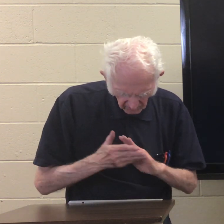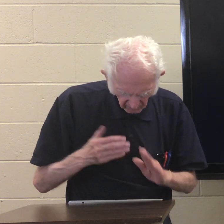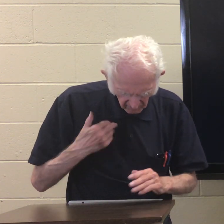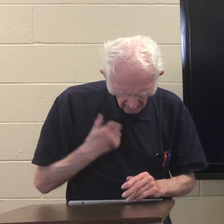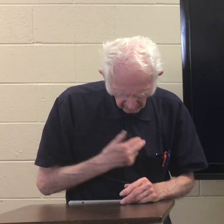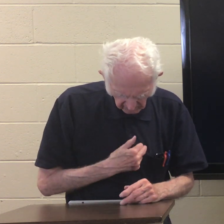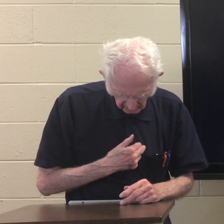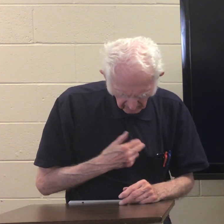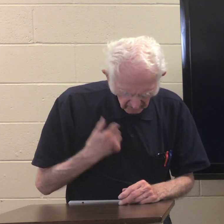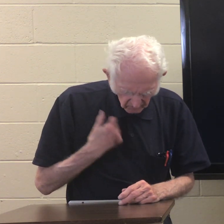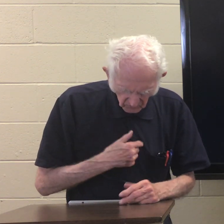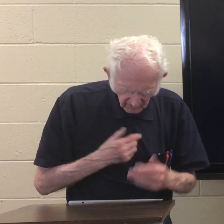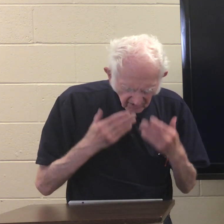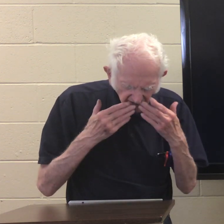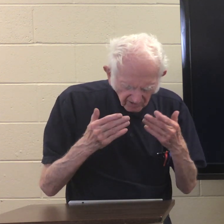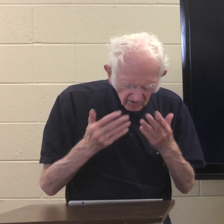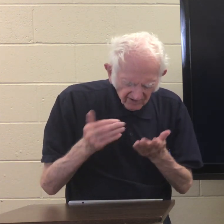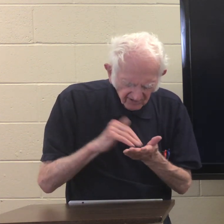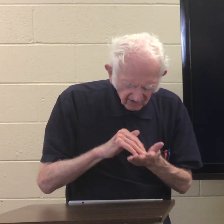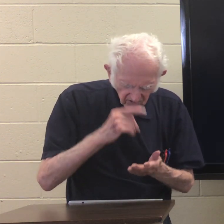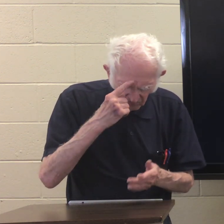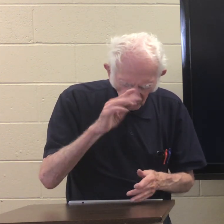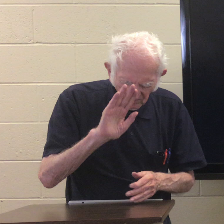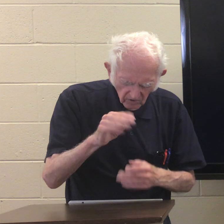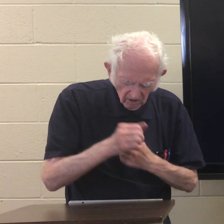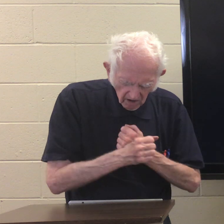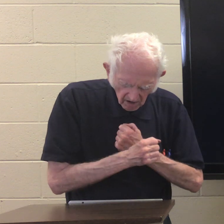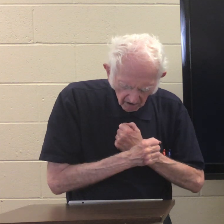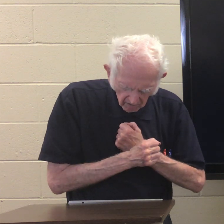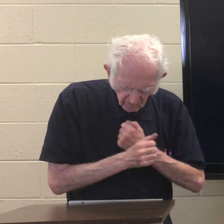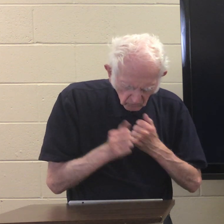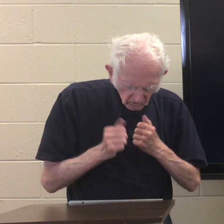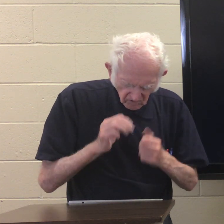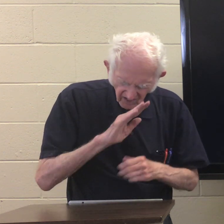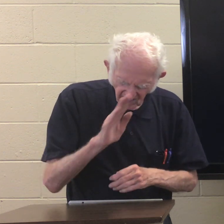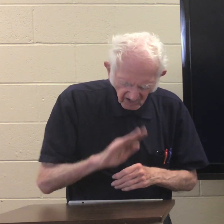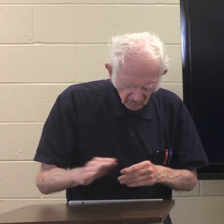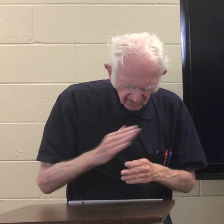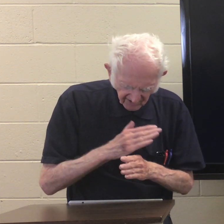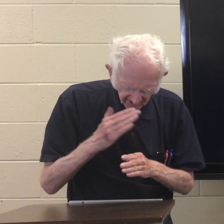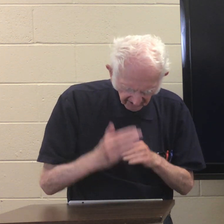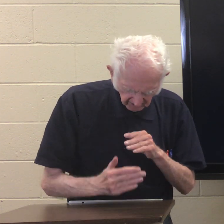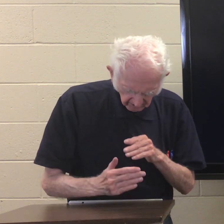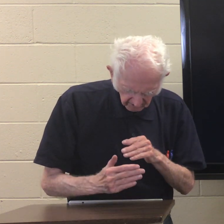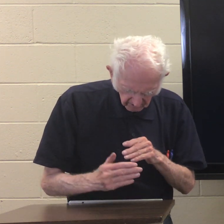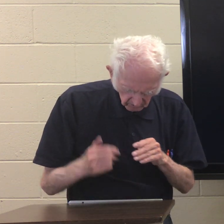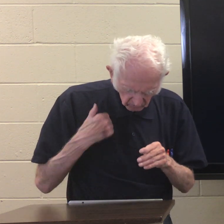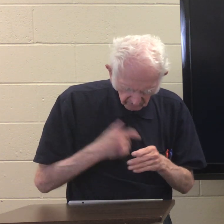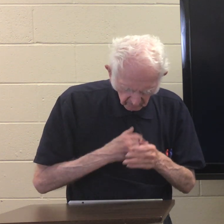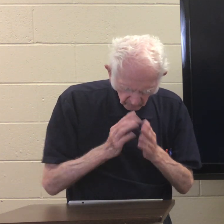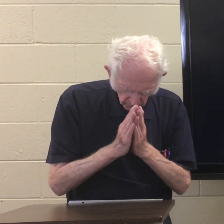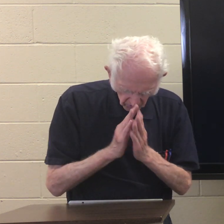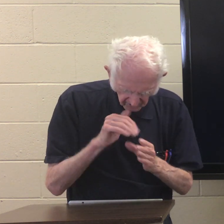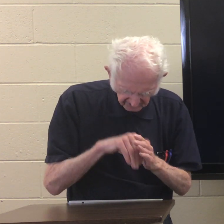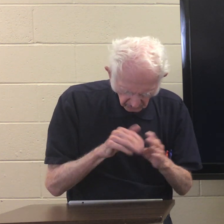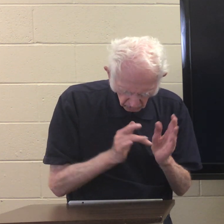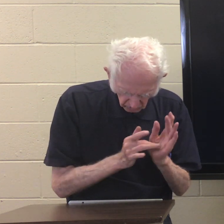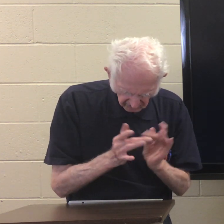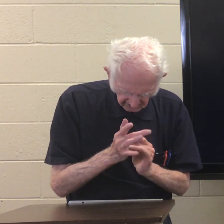forgive us we thank you again for your love which never ends we pray this in